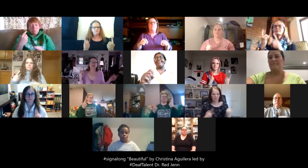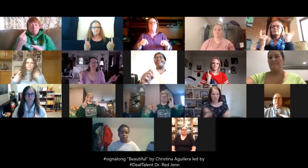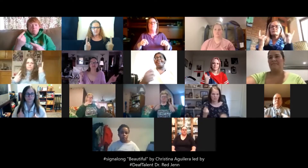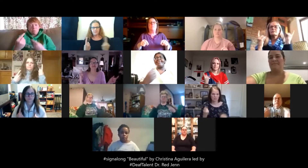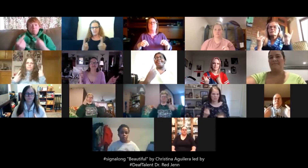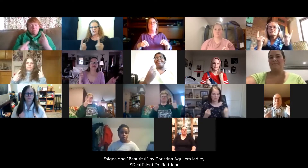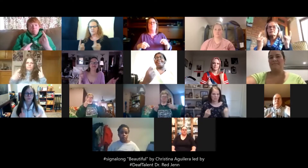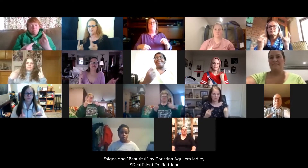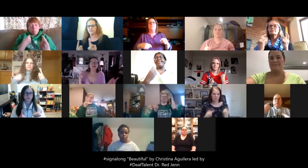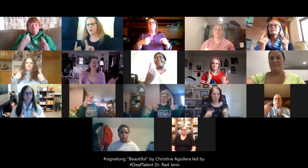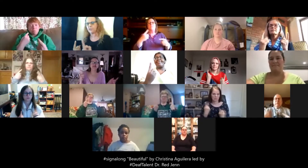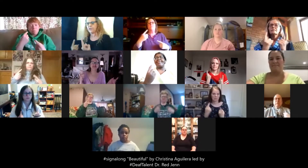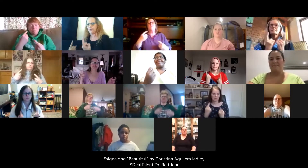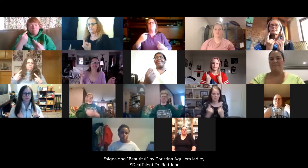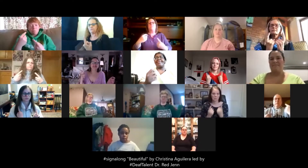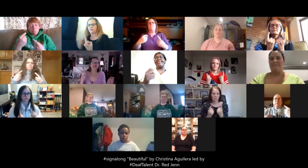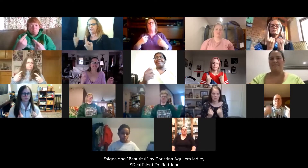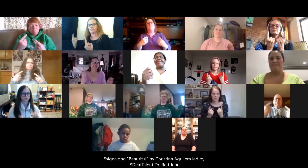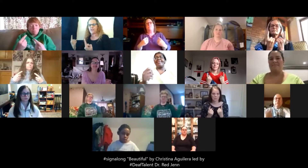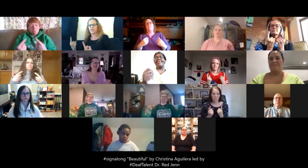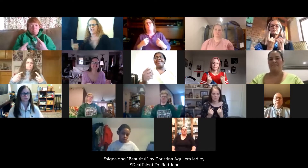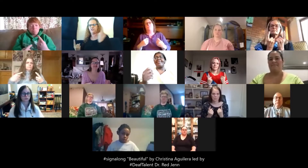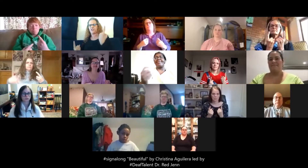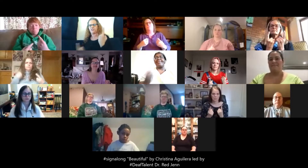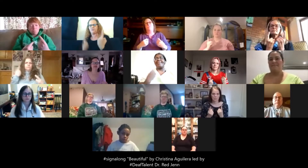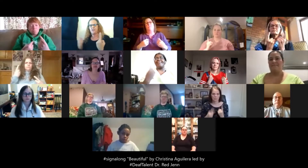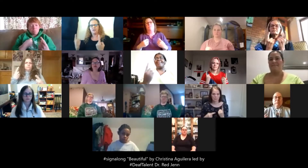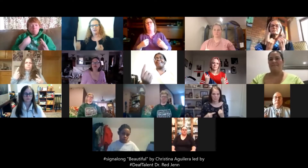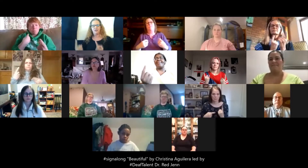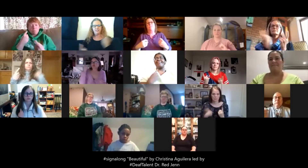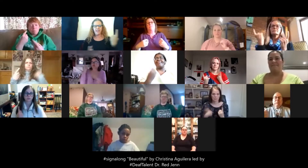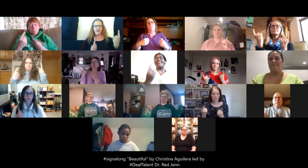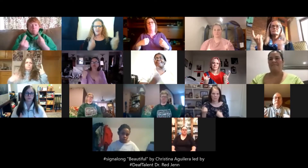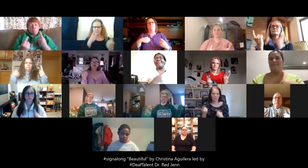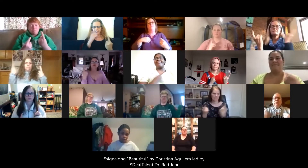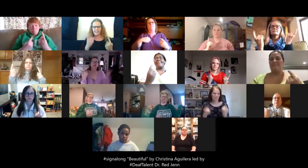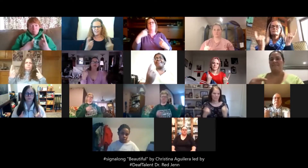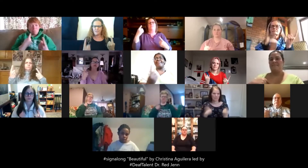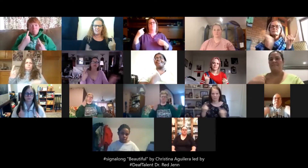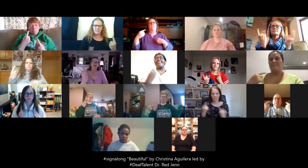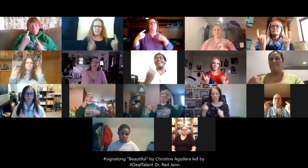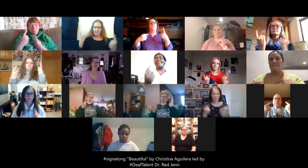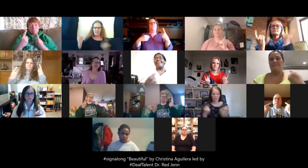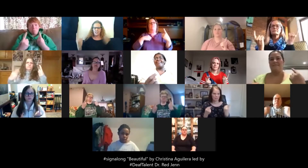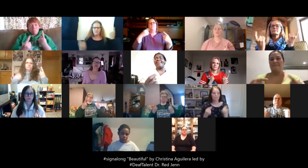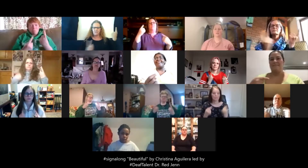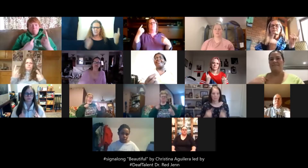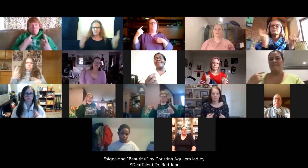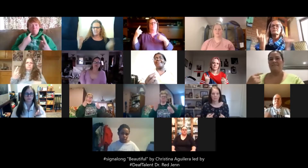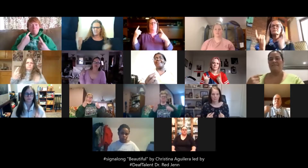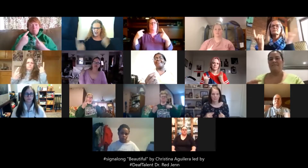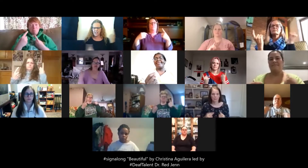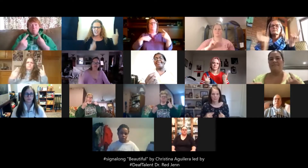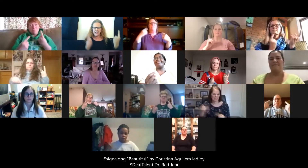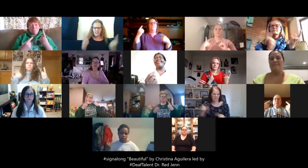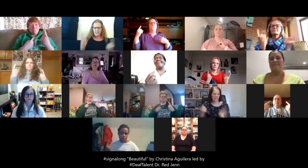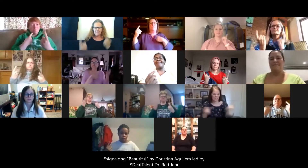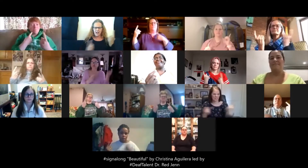is this. See watch me do it. You just kind of hit your chest with it. See how it looks like somebody's hitting you with insults. Right? Right?